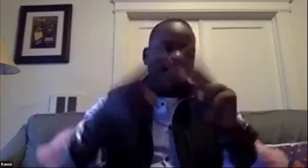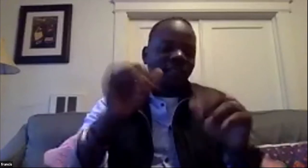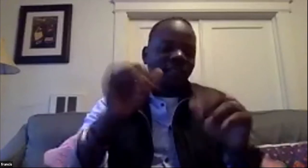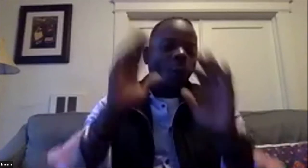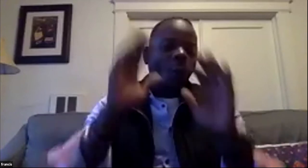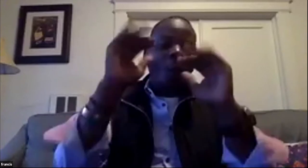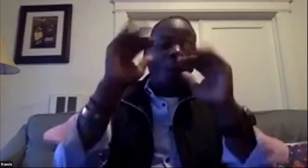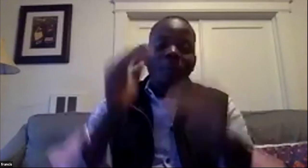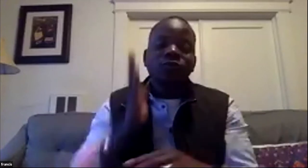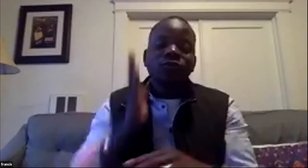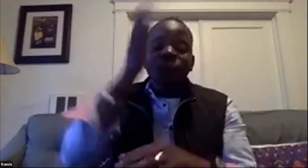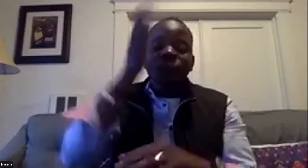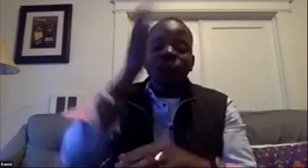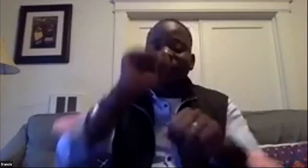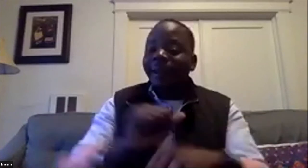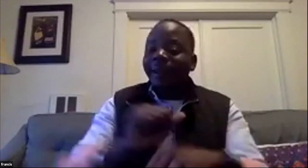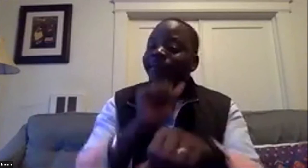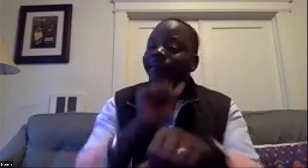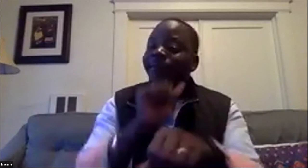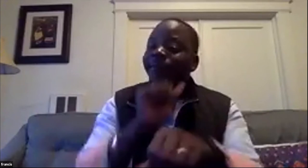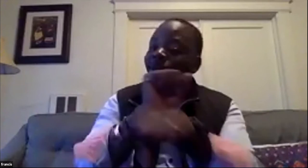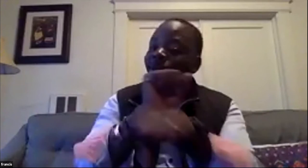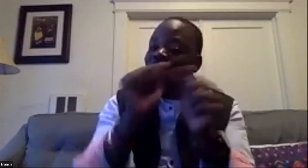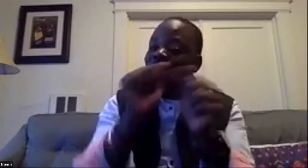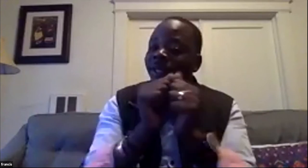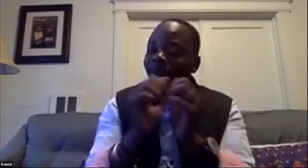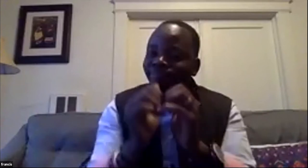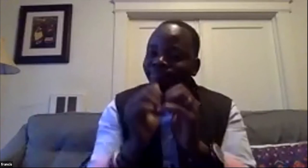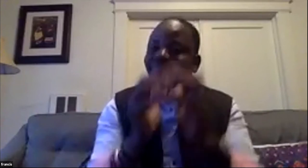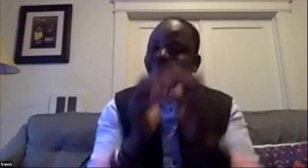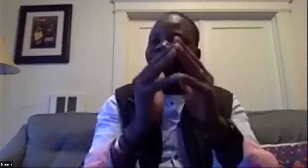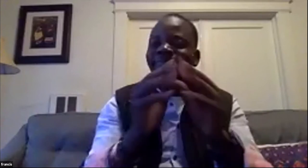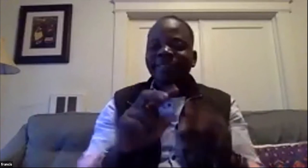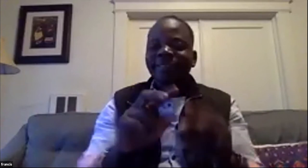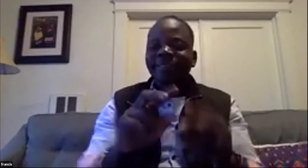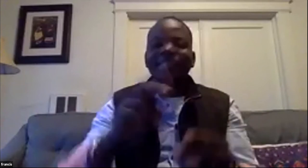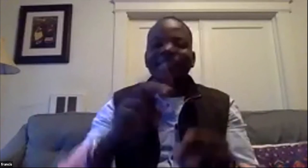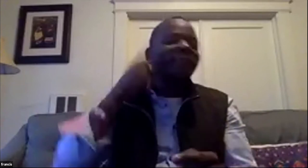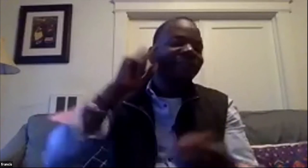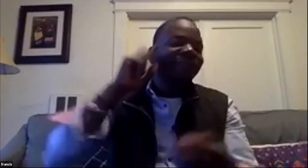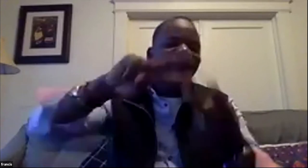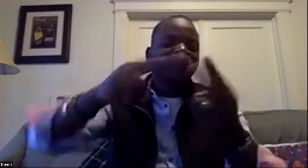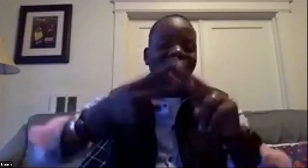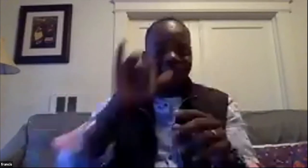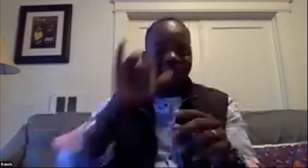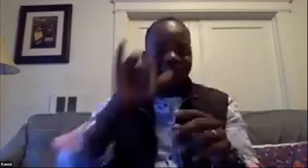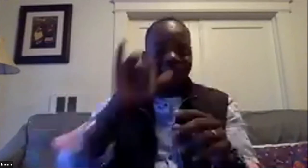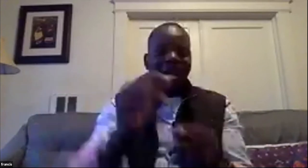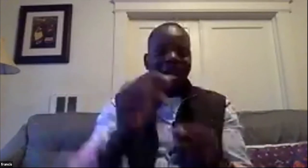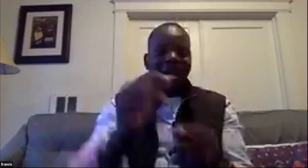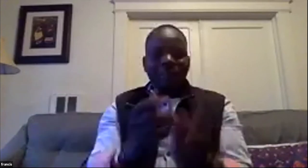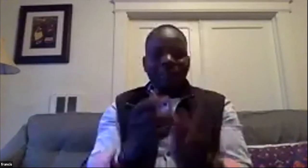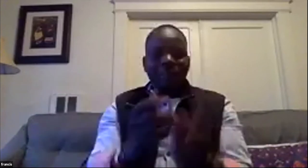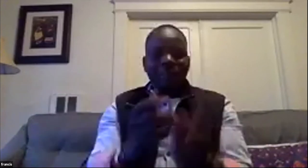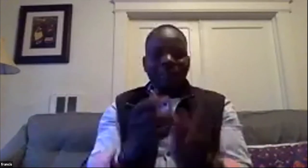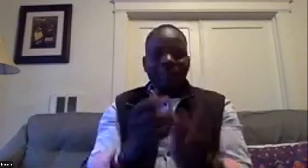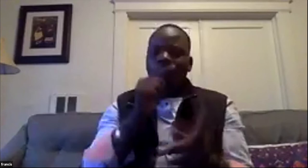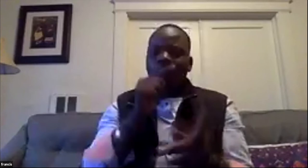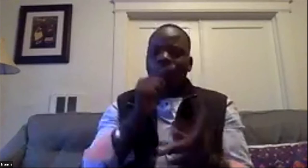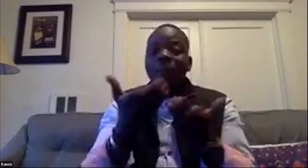yes we we really are looking forward to developing this whole village concept as we call it because it takes a village and the